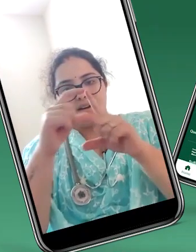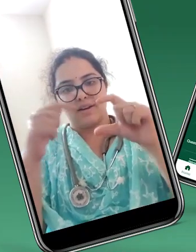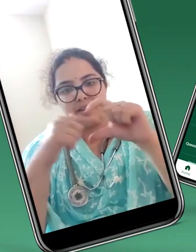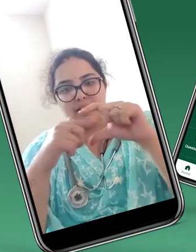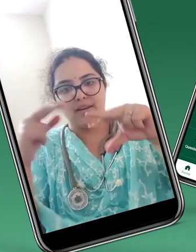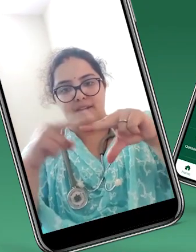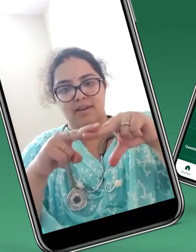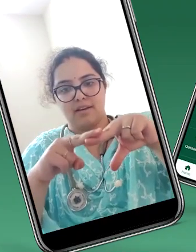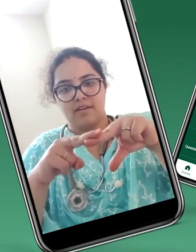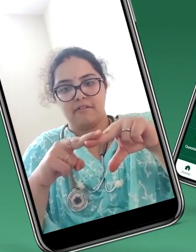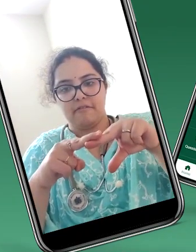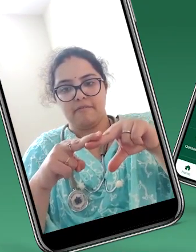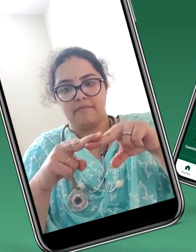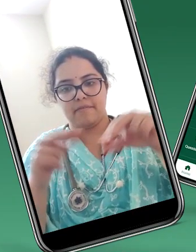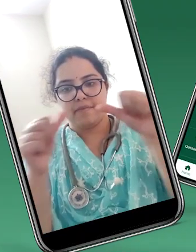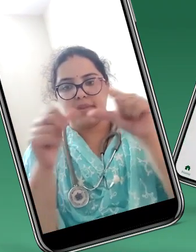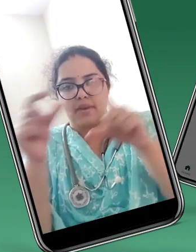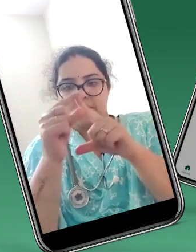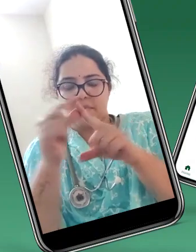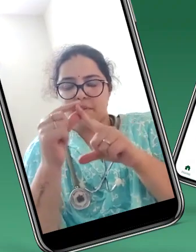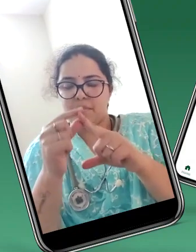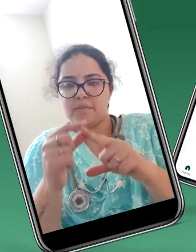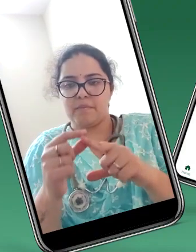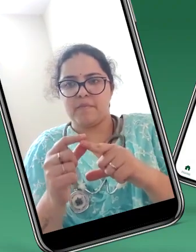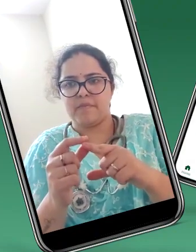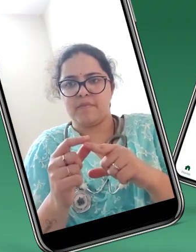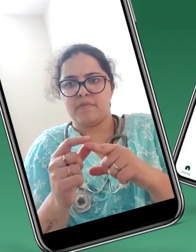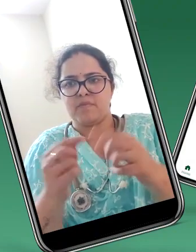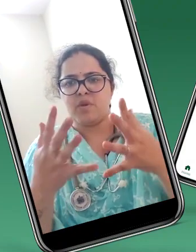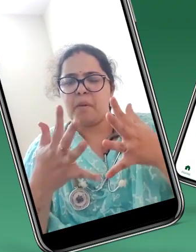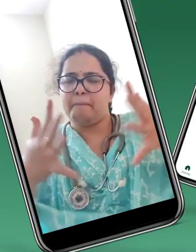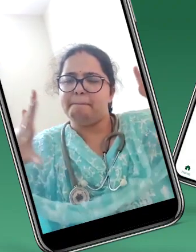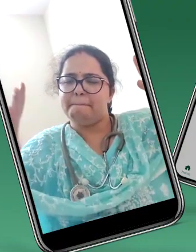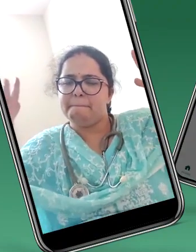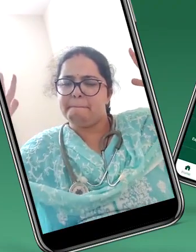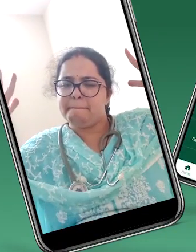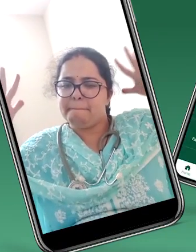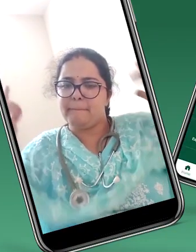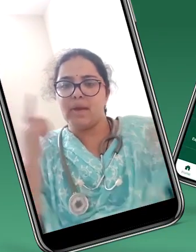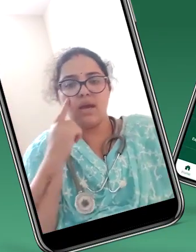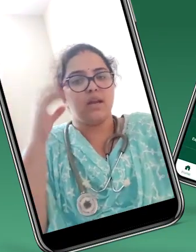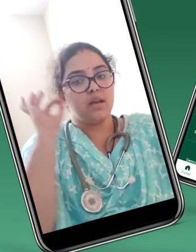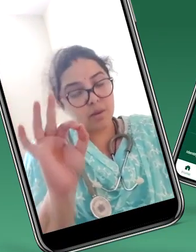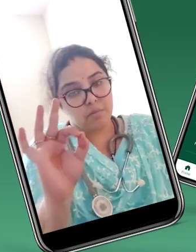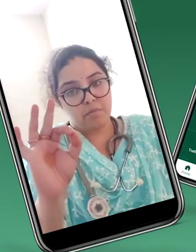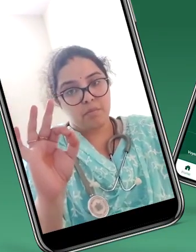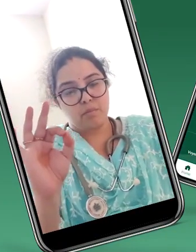DEF ISL app plays an important role